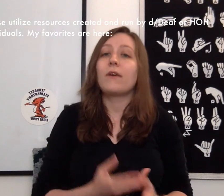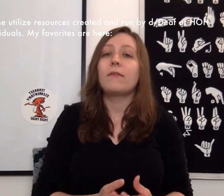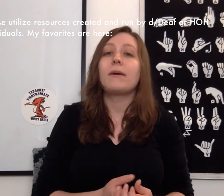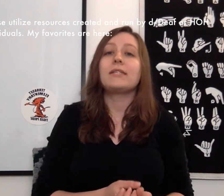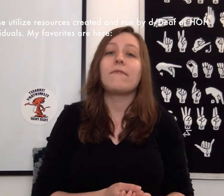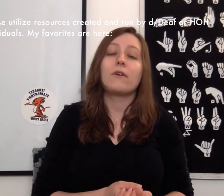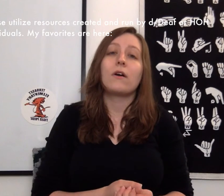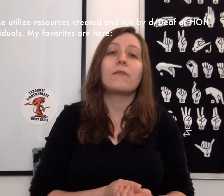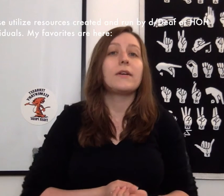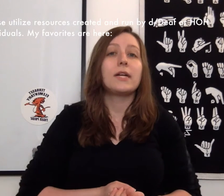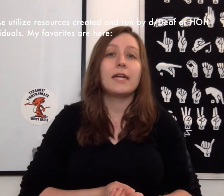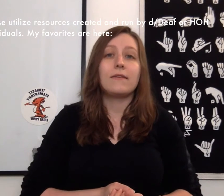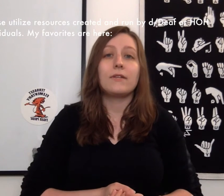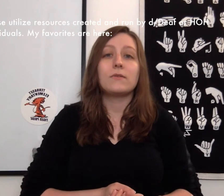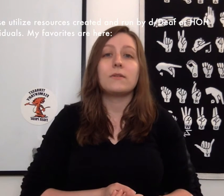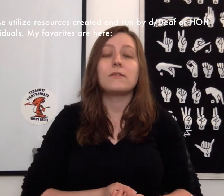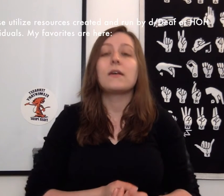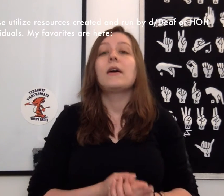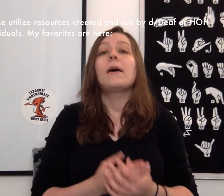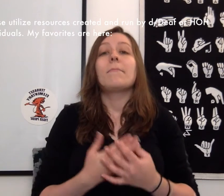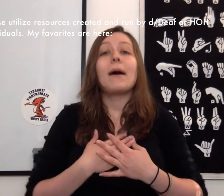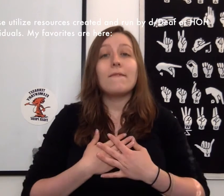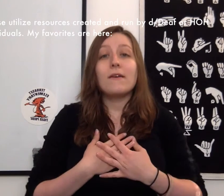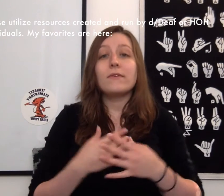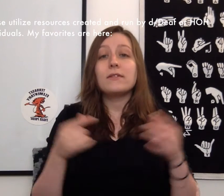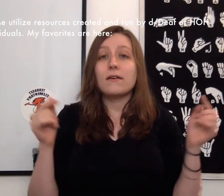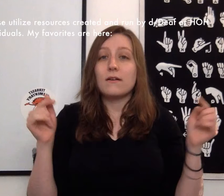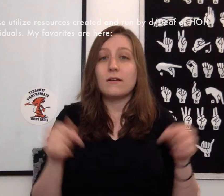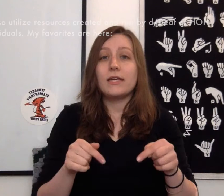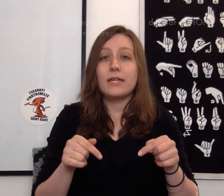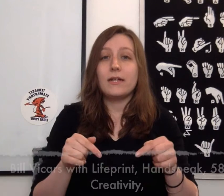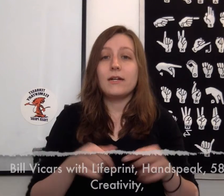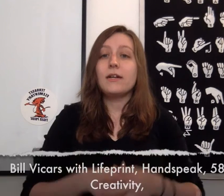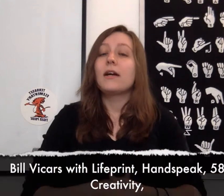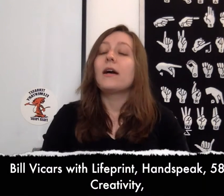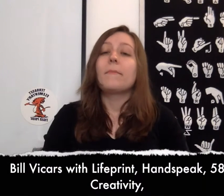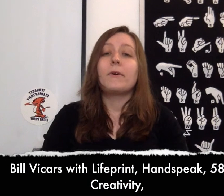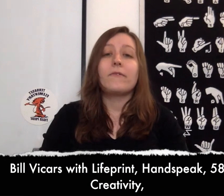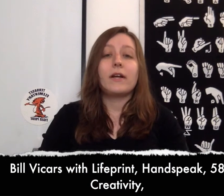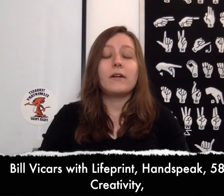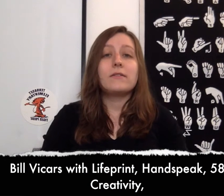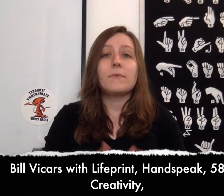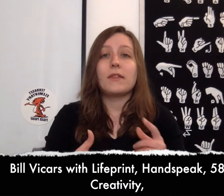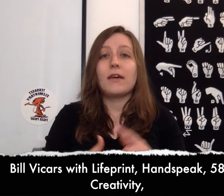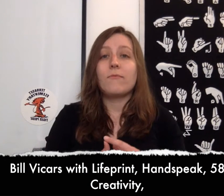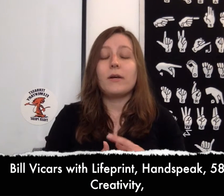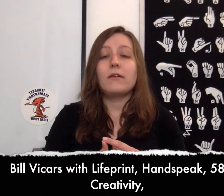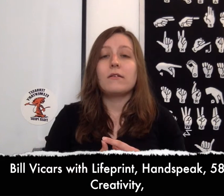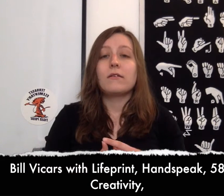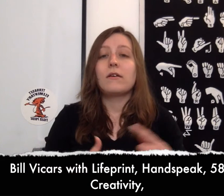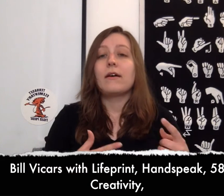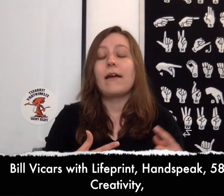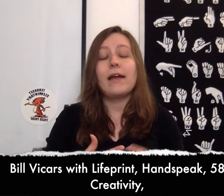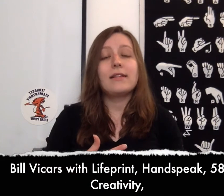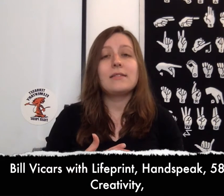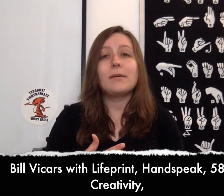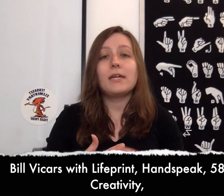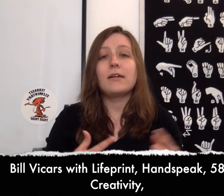run by deaf or hard of hearing individuals. My favorites are Here, Bill Vickers with LifePrint, Handspeak,